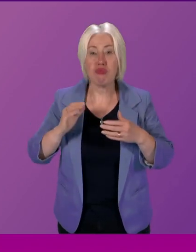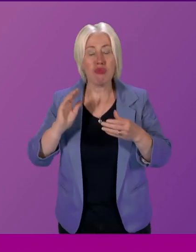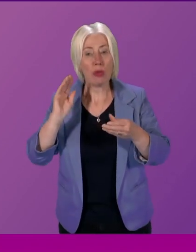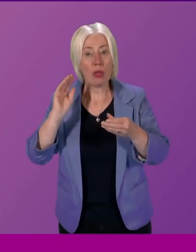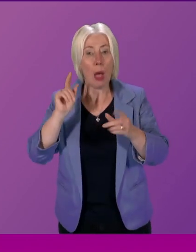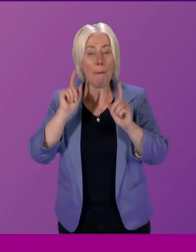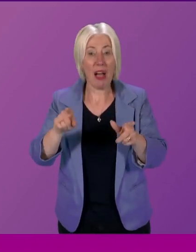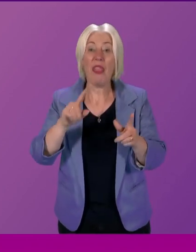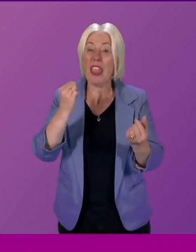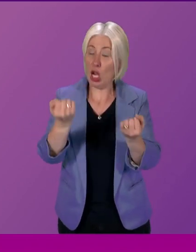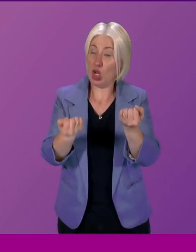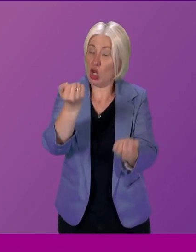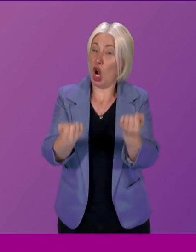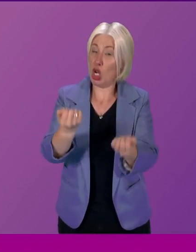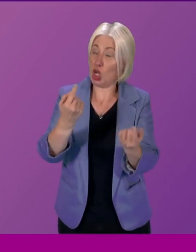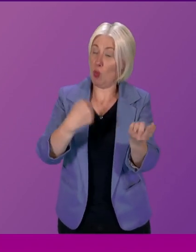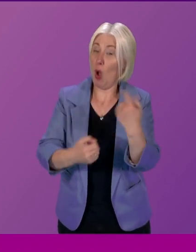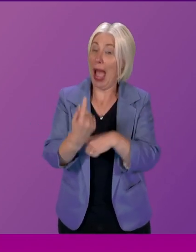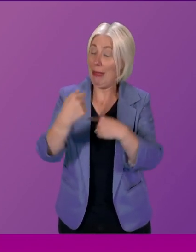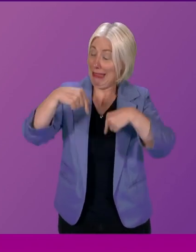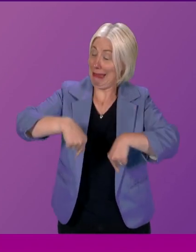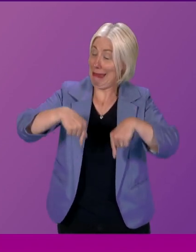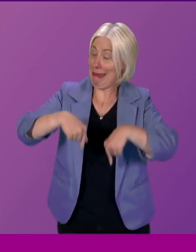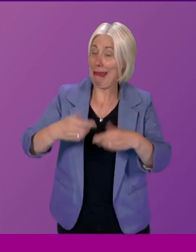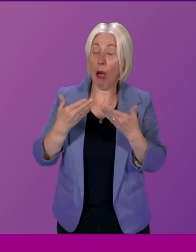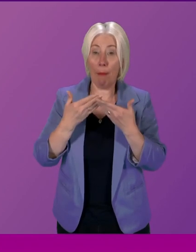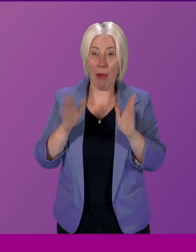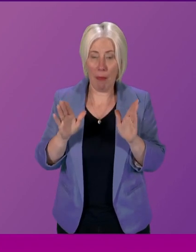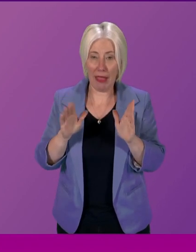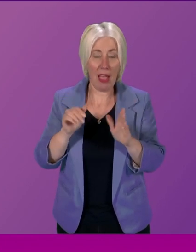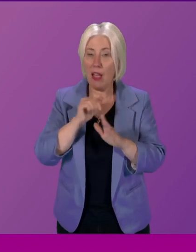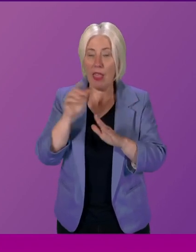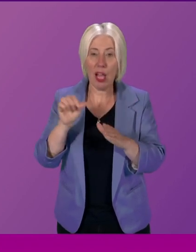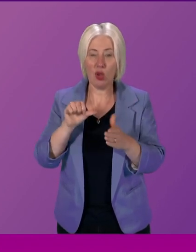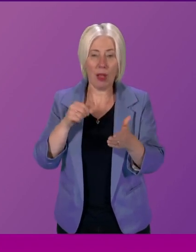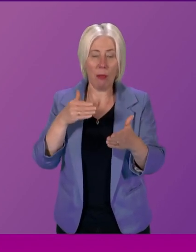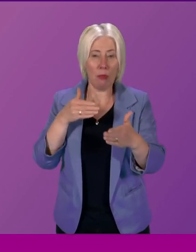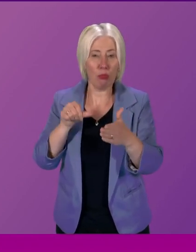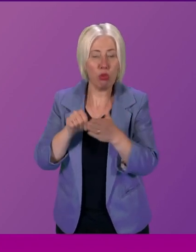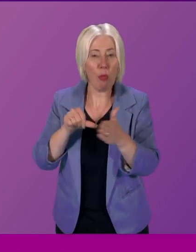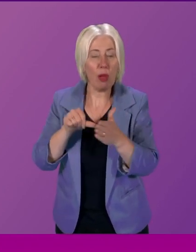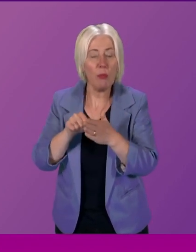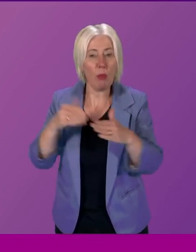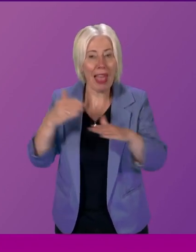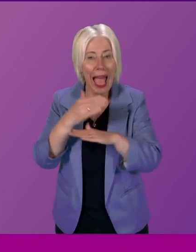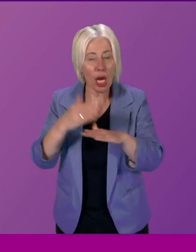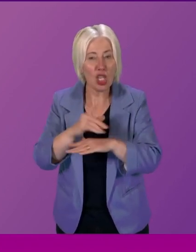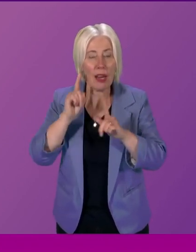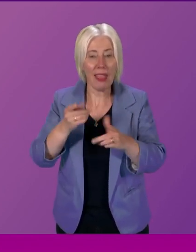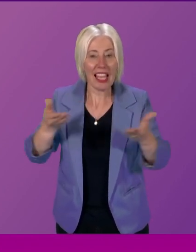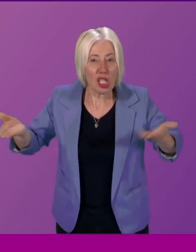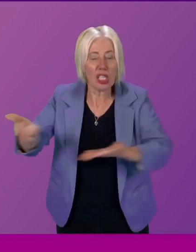fair judges of public matters and that instead of being a stumbling block in a way of action discussion is an